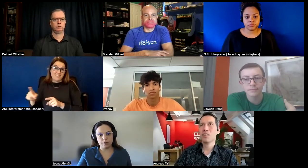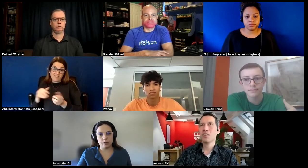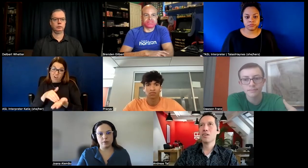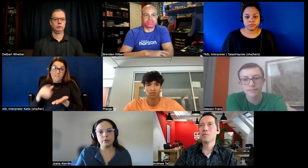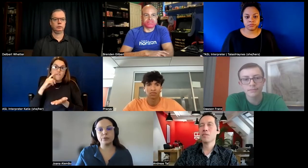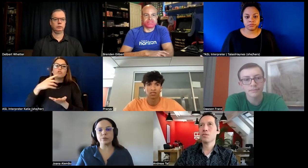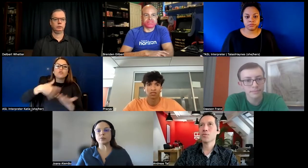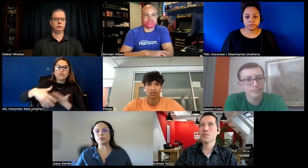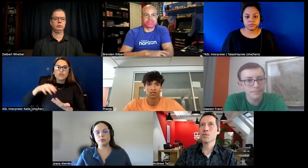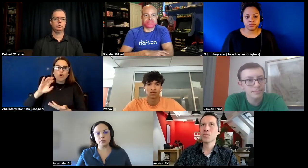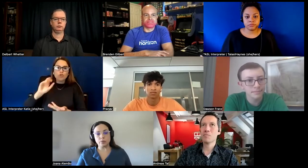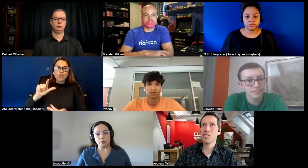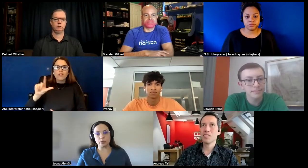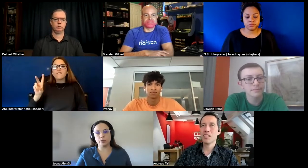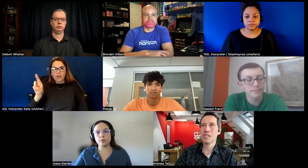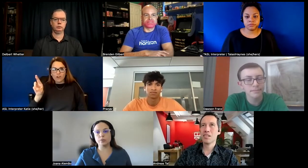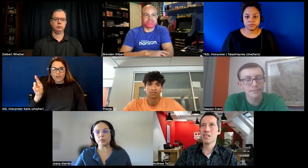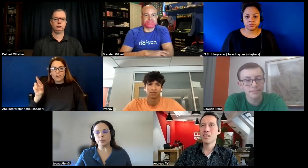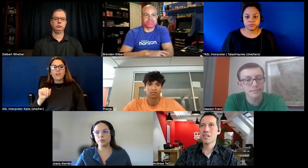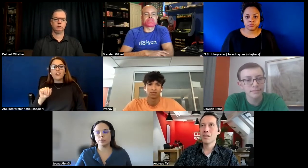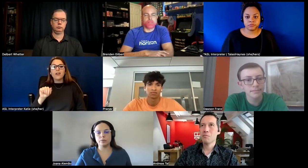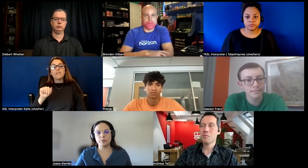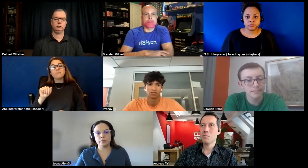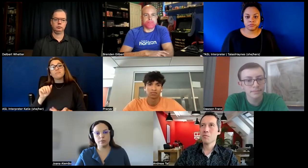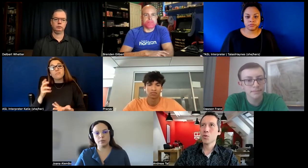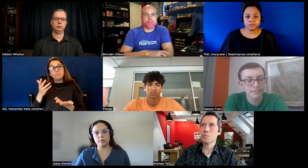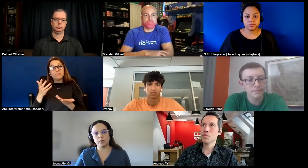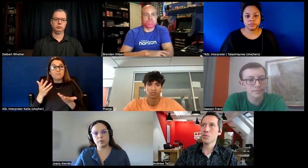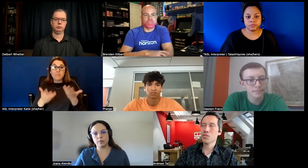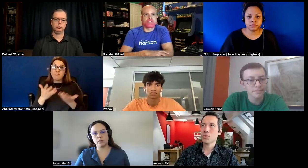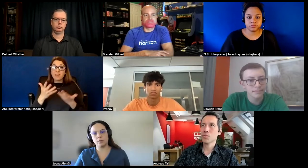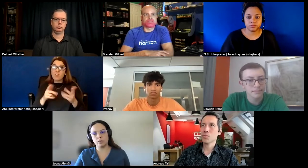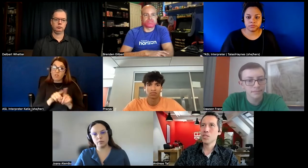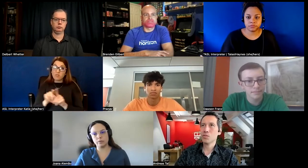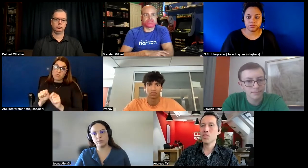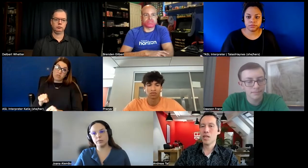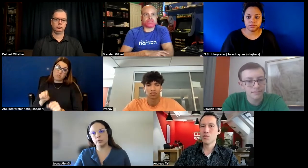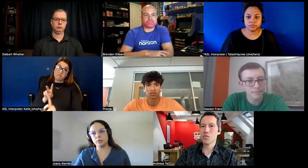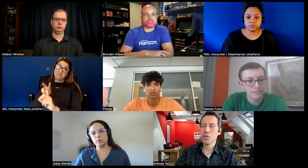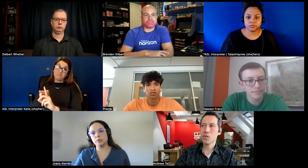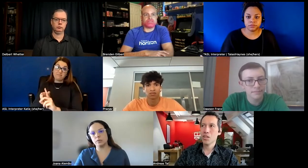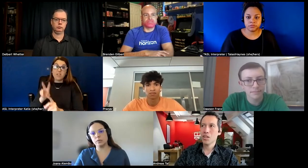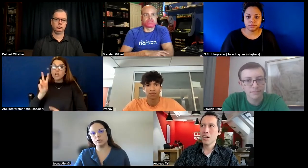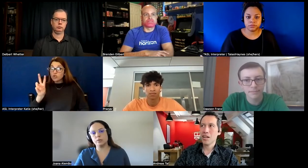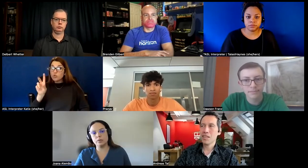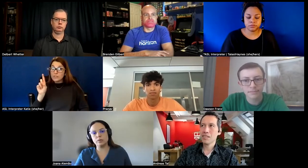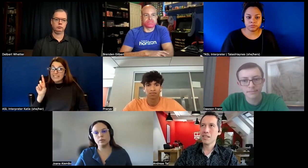uh it's also something that uh could be used also in 2d captions so i think that